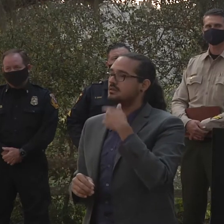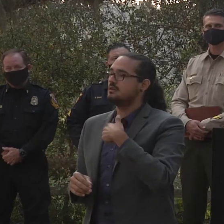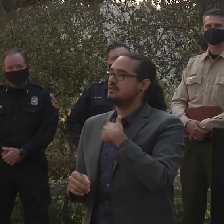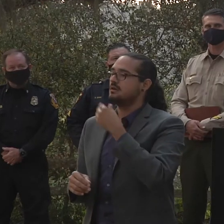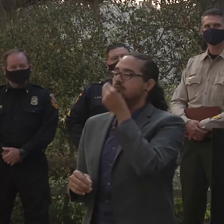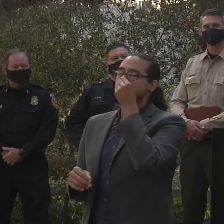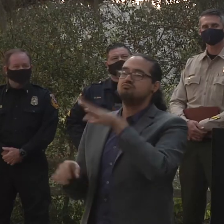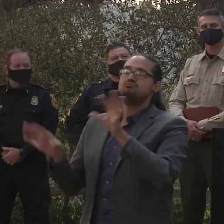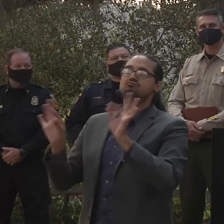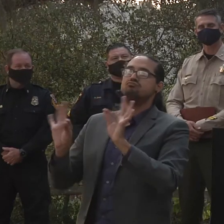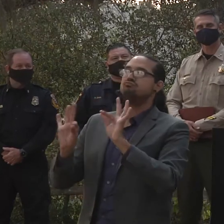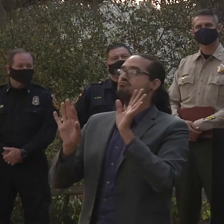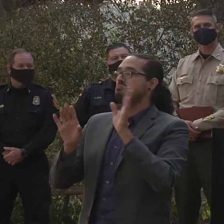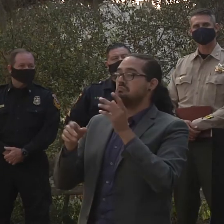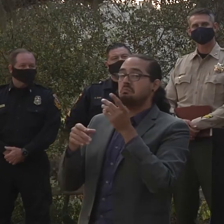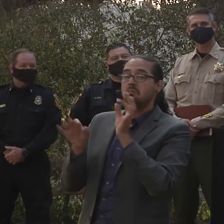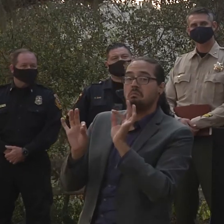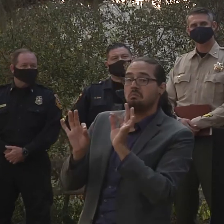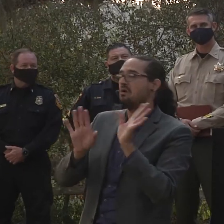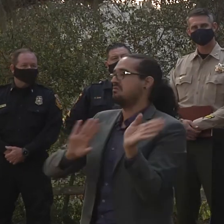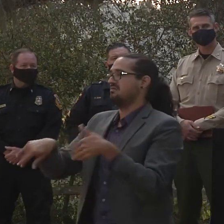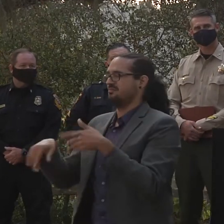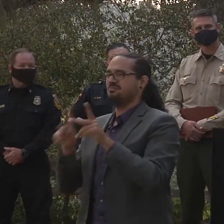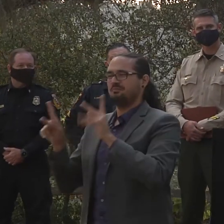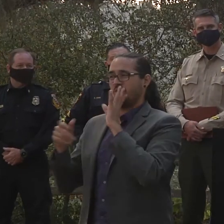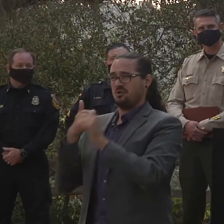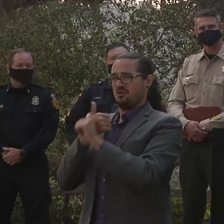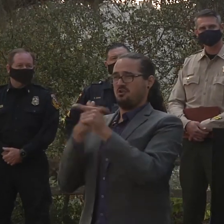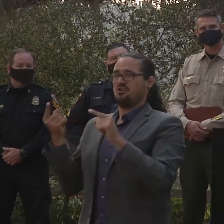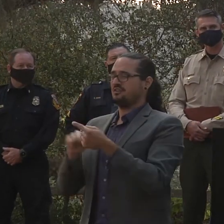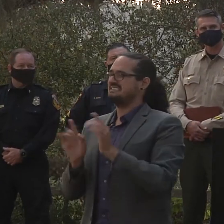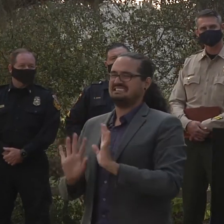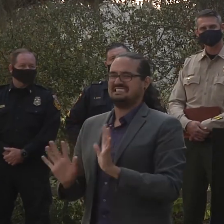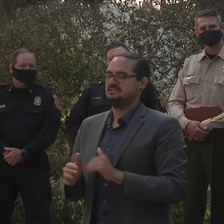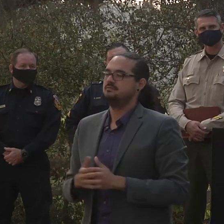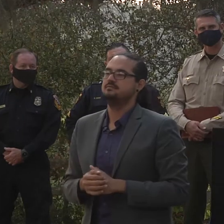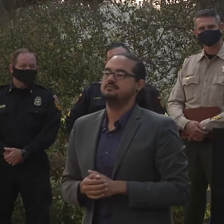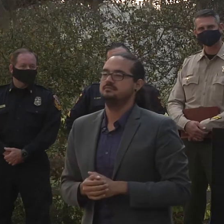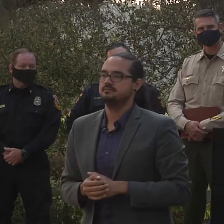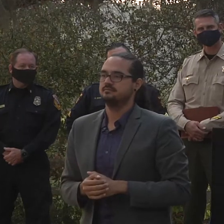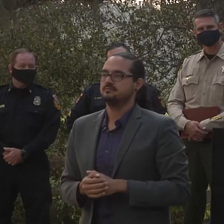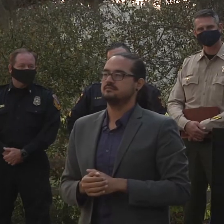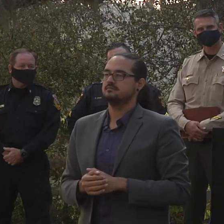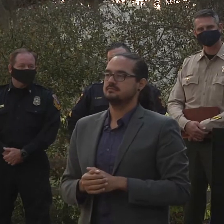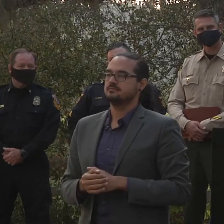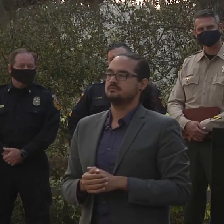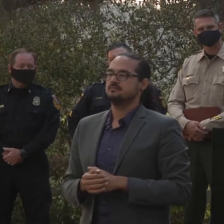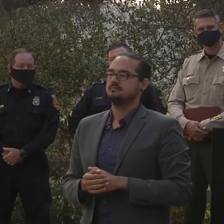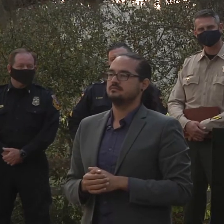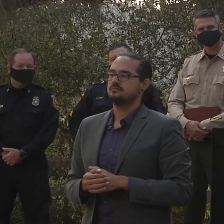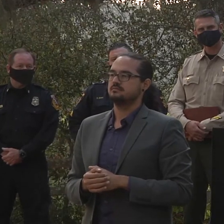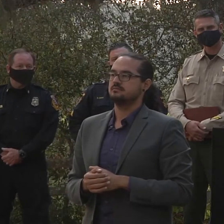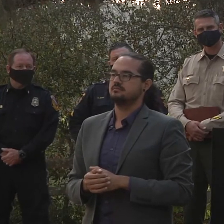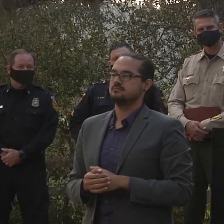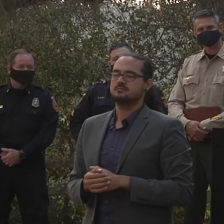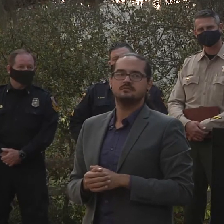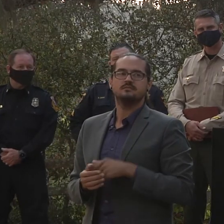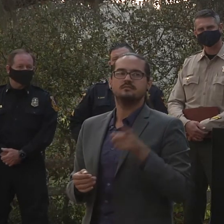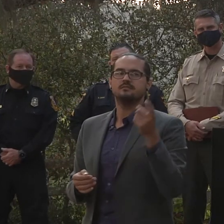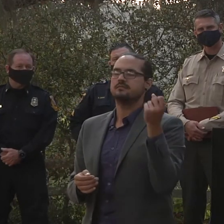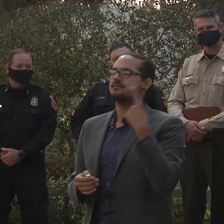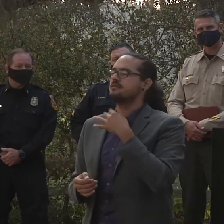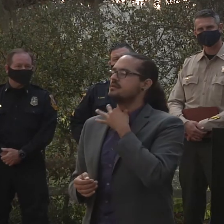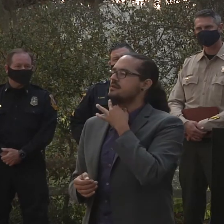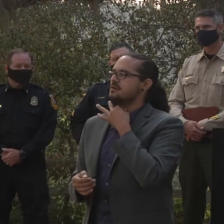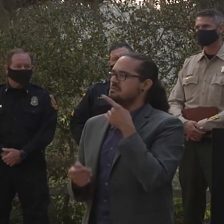Robert O'Donnell with my Scotts Valley quick question and you may have references my apologies if I missed that but as we stand here